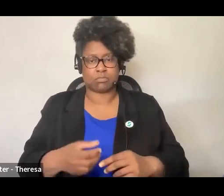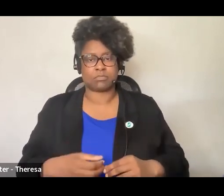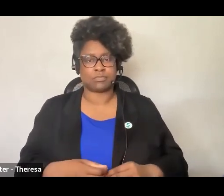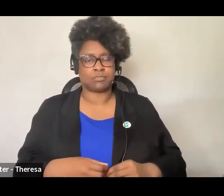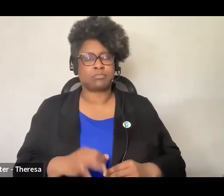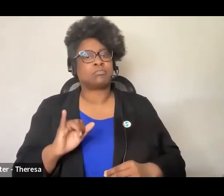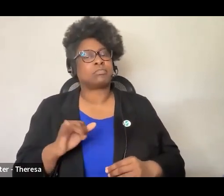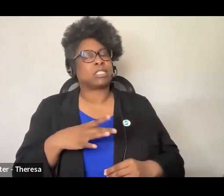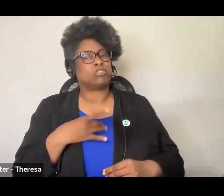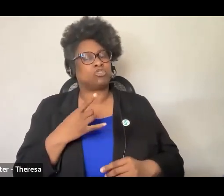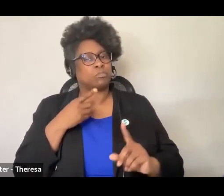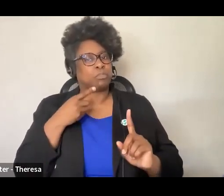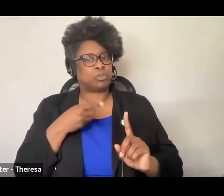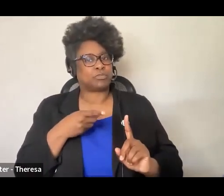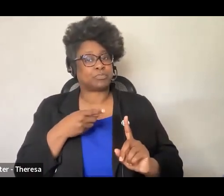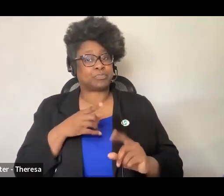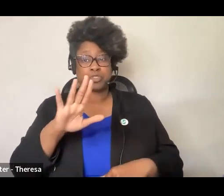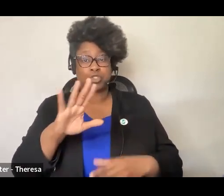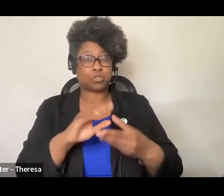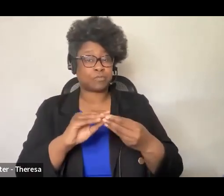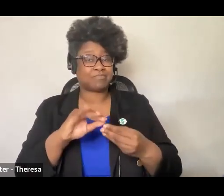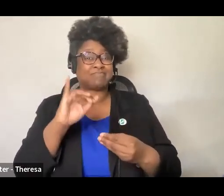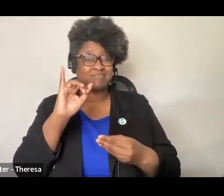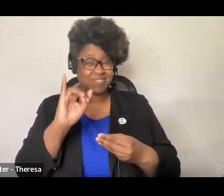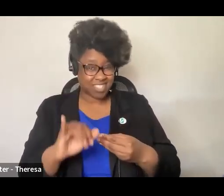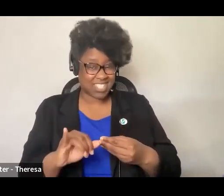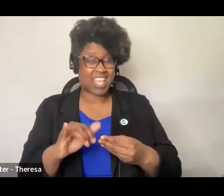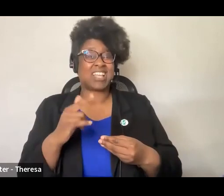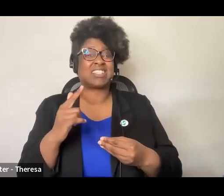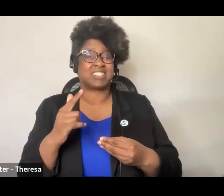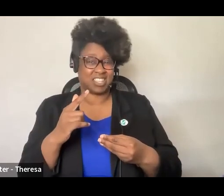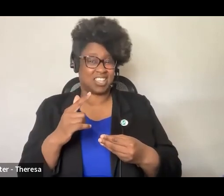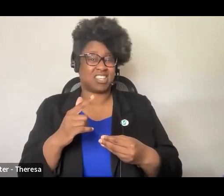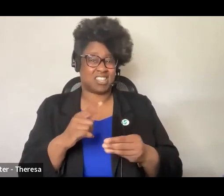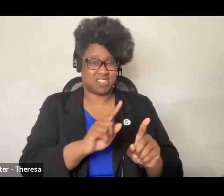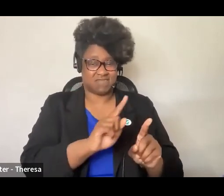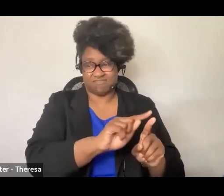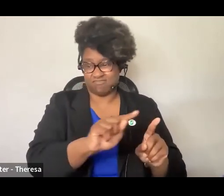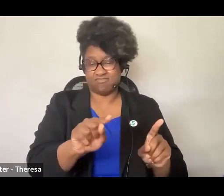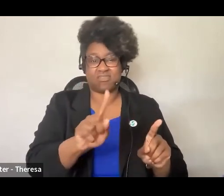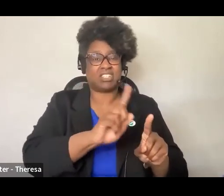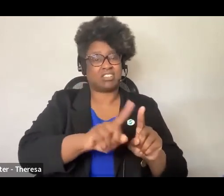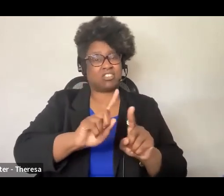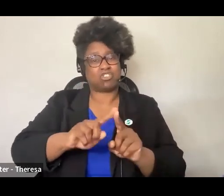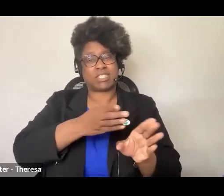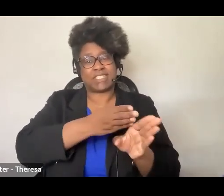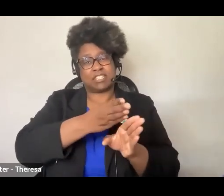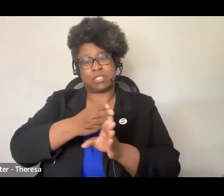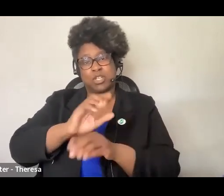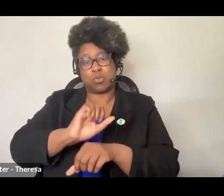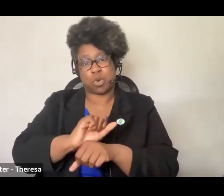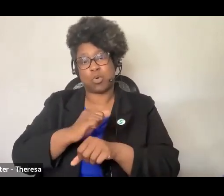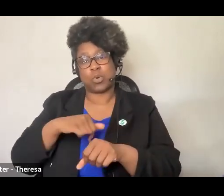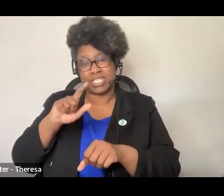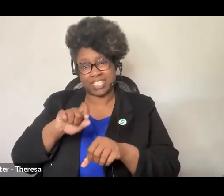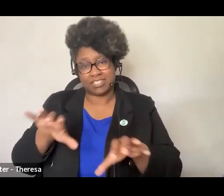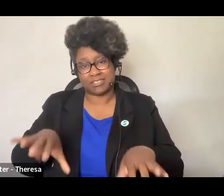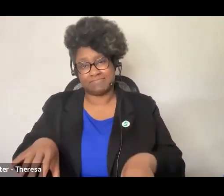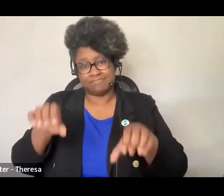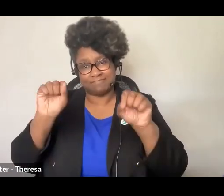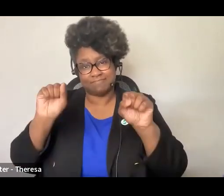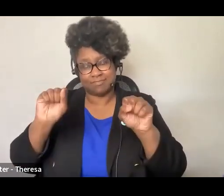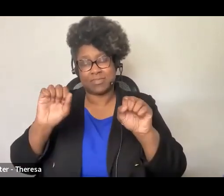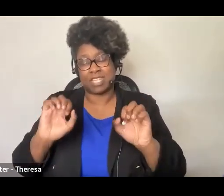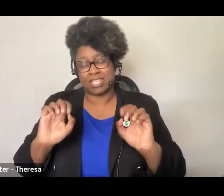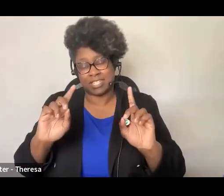what you speak to is exactly the kind of cross disciplinary work that we need to be doing within our within the field of education I think that's an essential